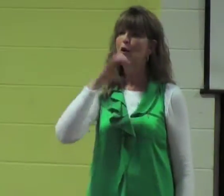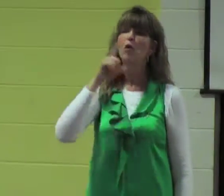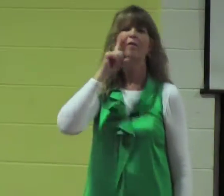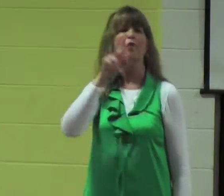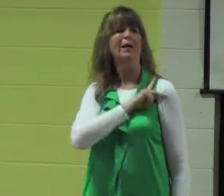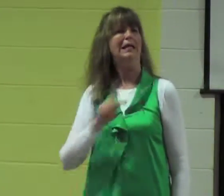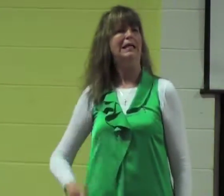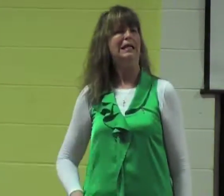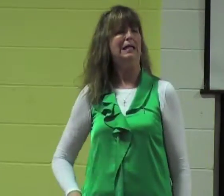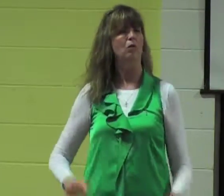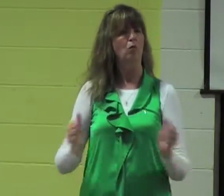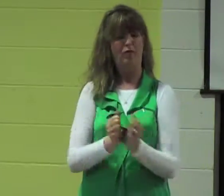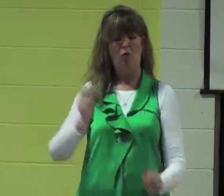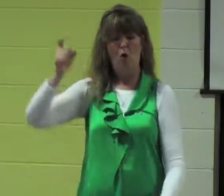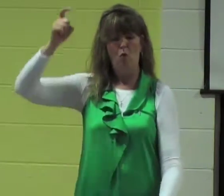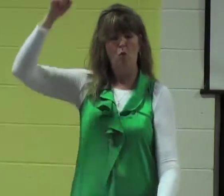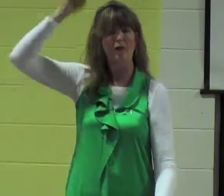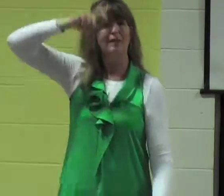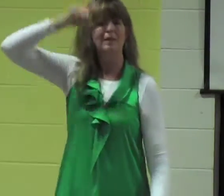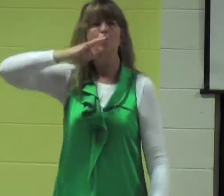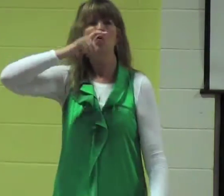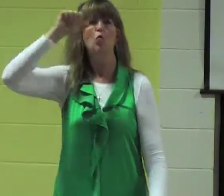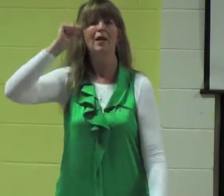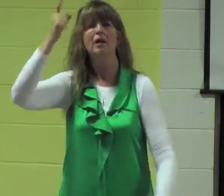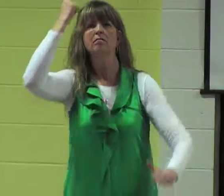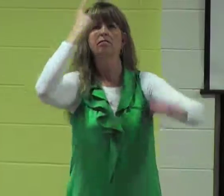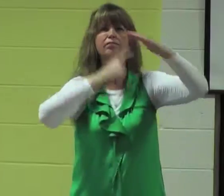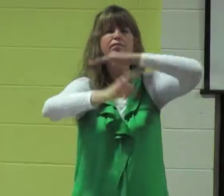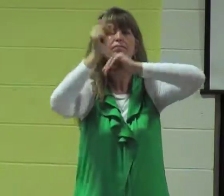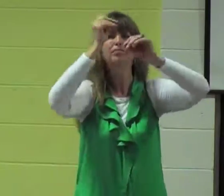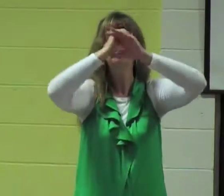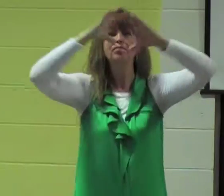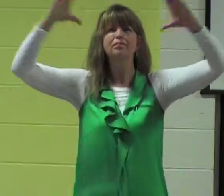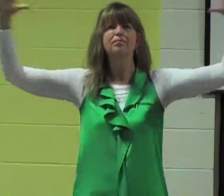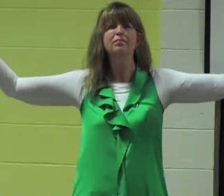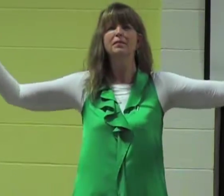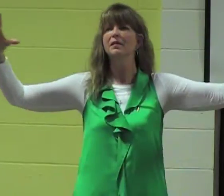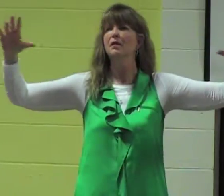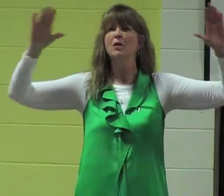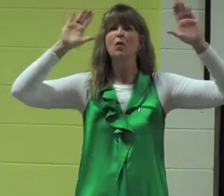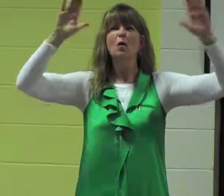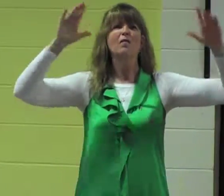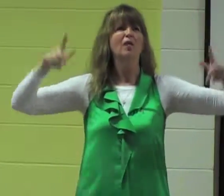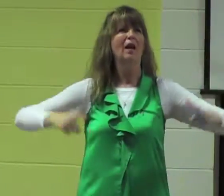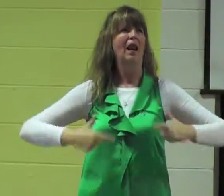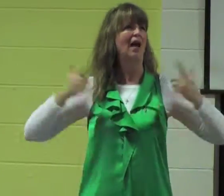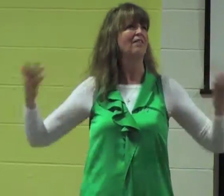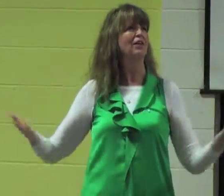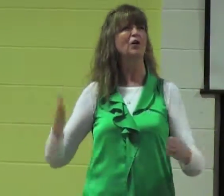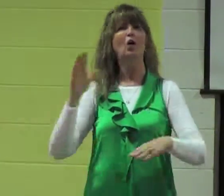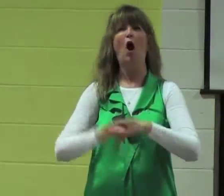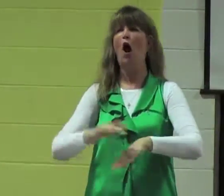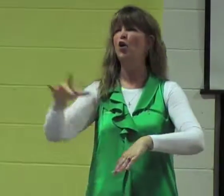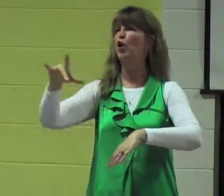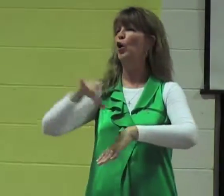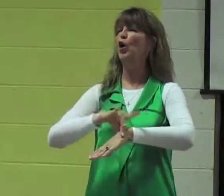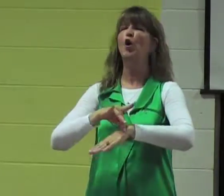and took a different path but they both ended in defeat. They were looking for a philosopher